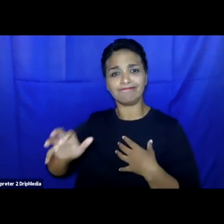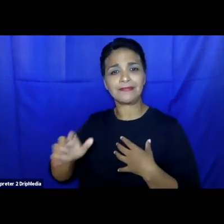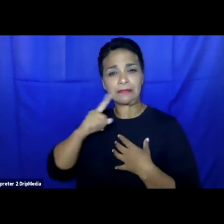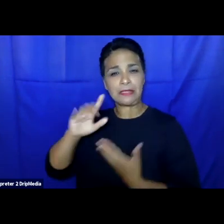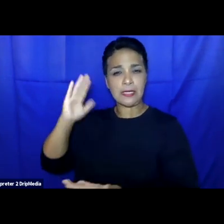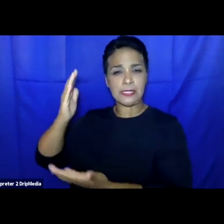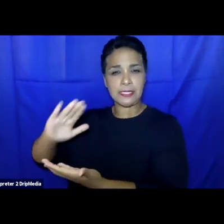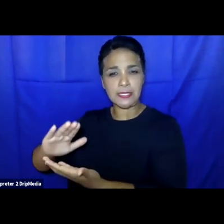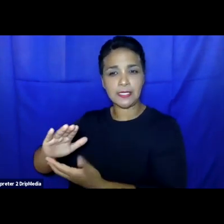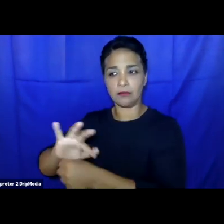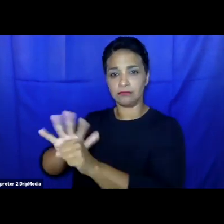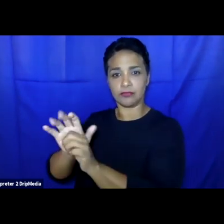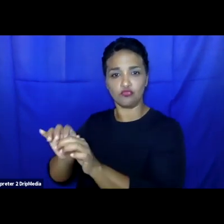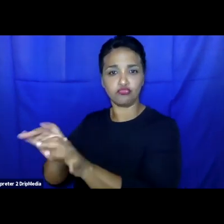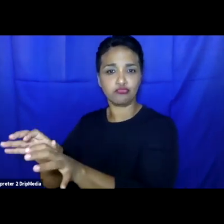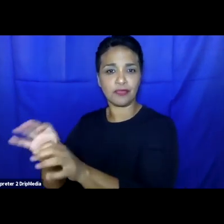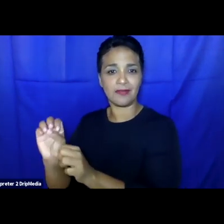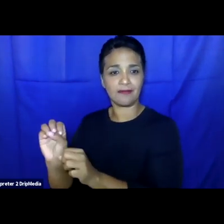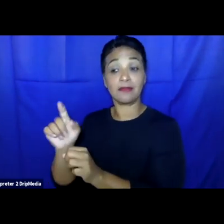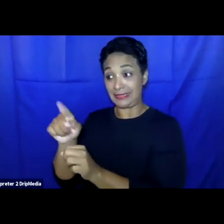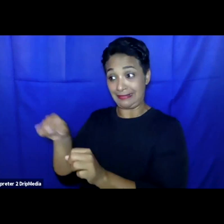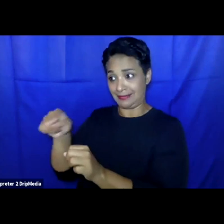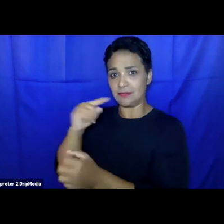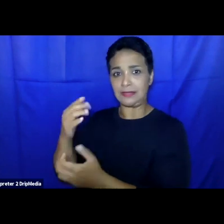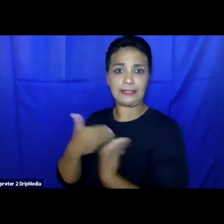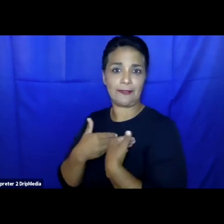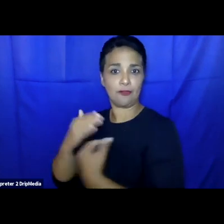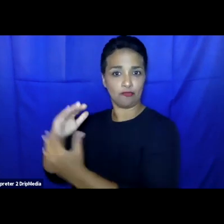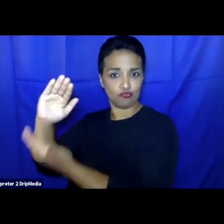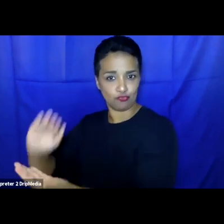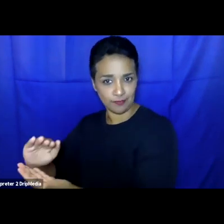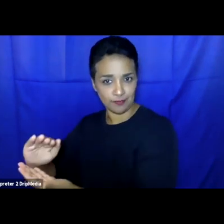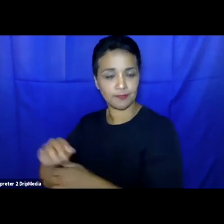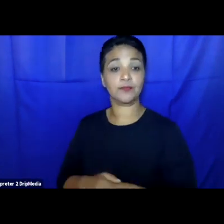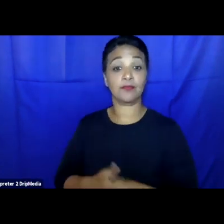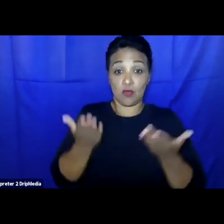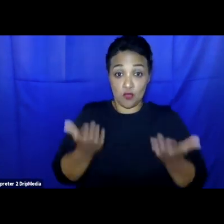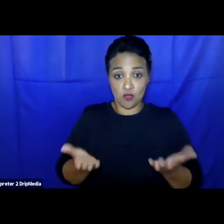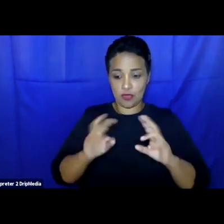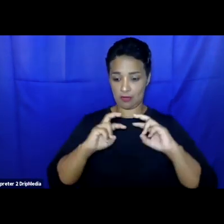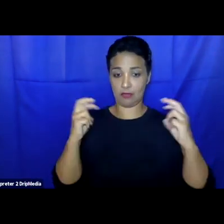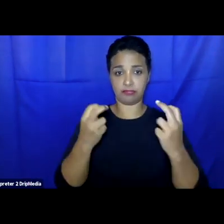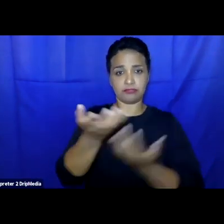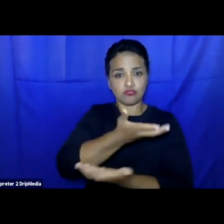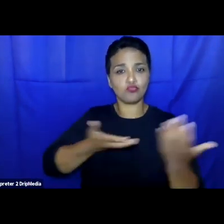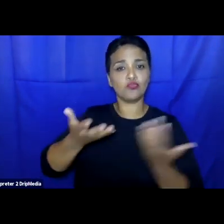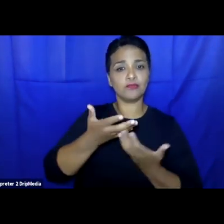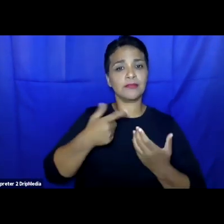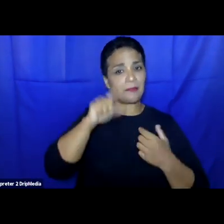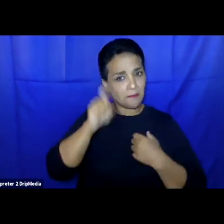that can be considered as safe. As will be reflected in today's discussion cooperation and partnership with third countries lies at the core of